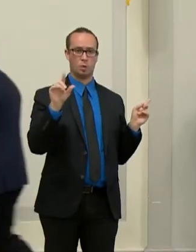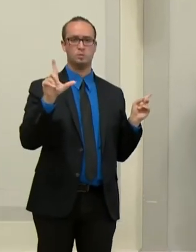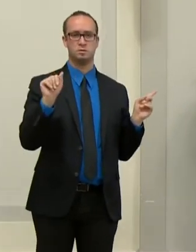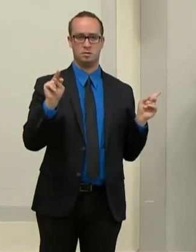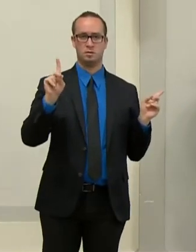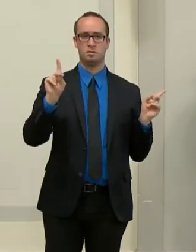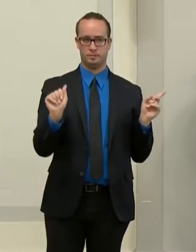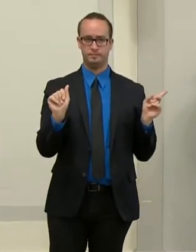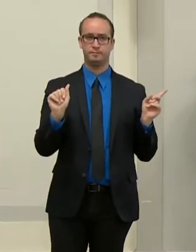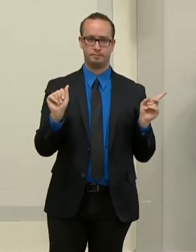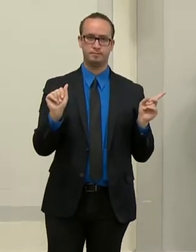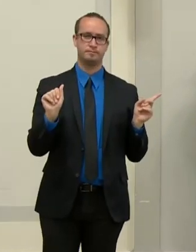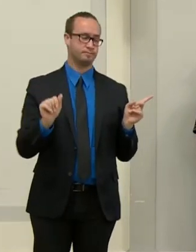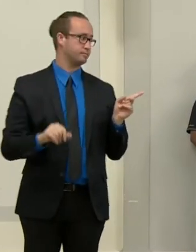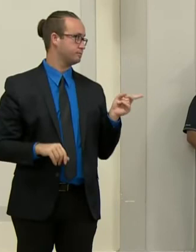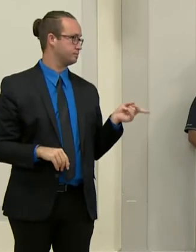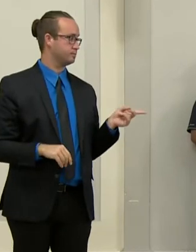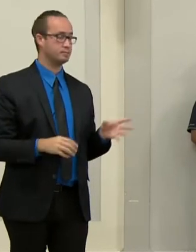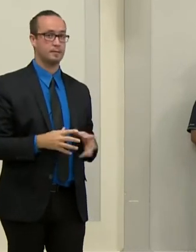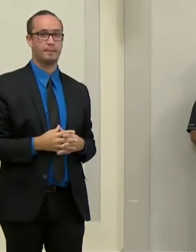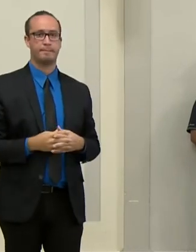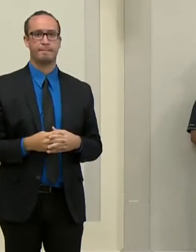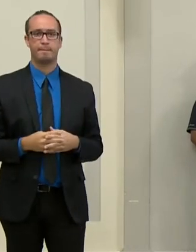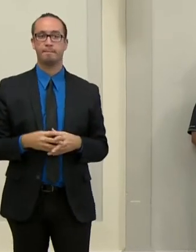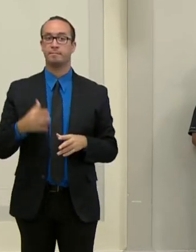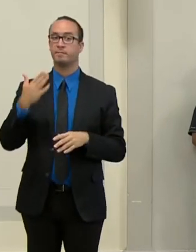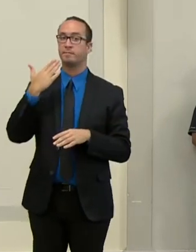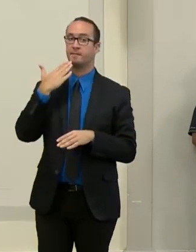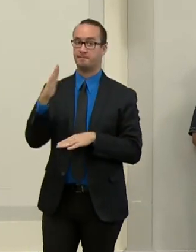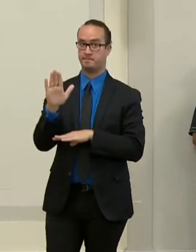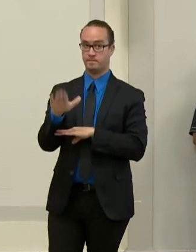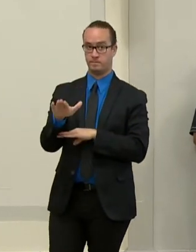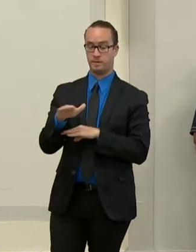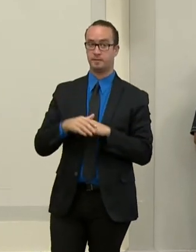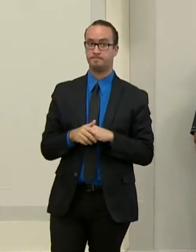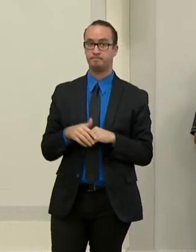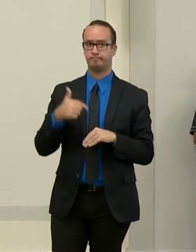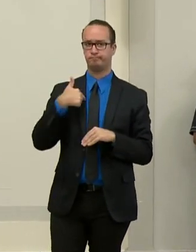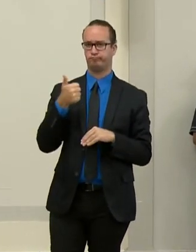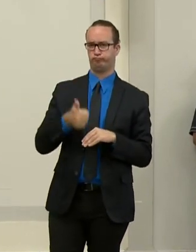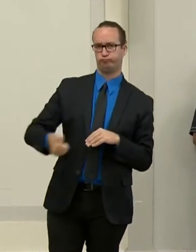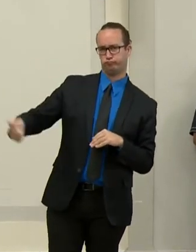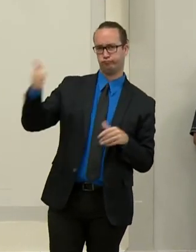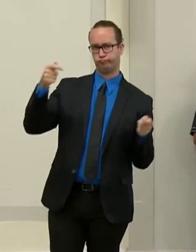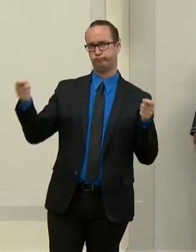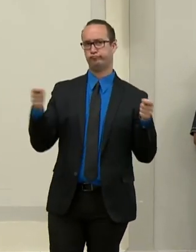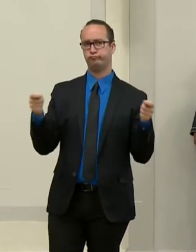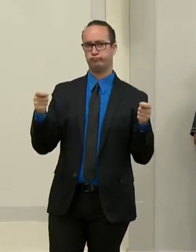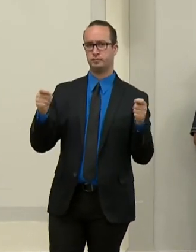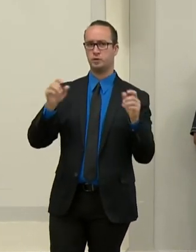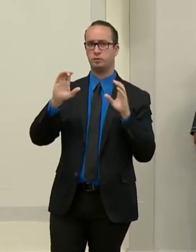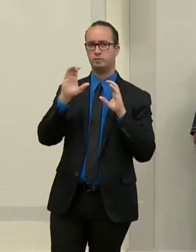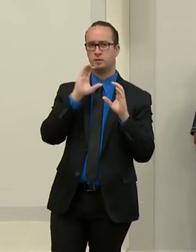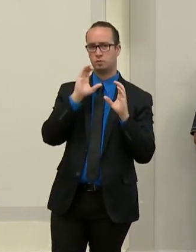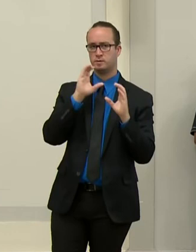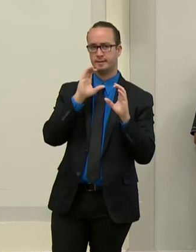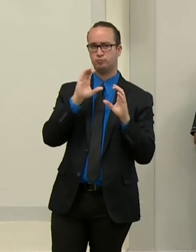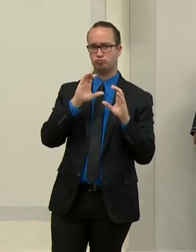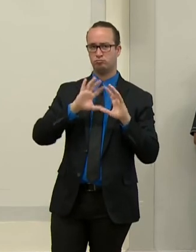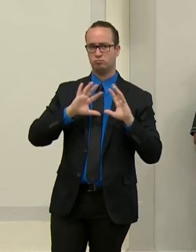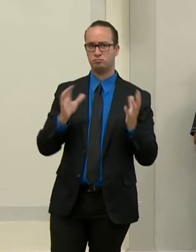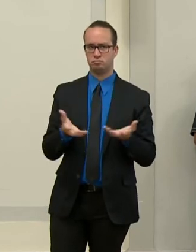Good afternoon. So I am the, uh, director of communications and strategic alliances for the Department of Public Works,